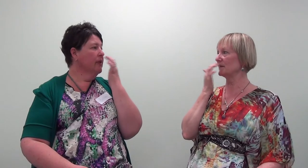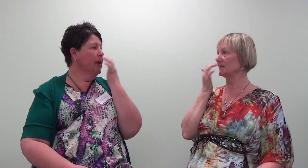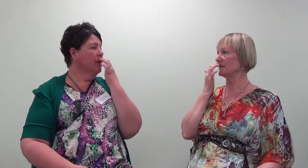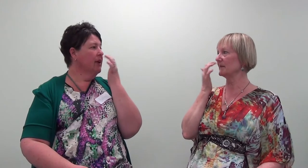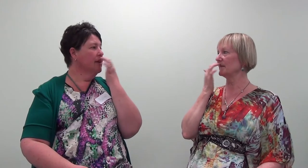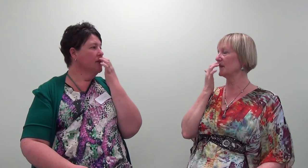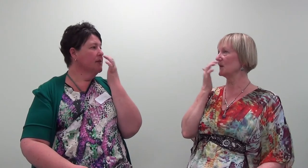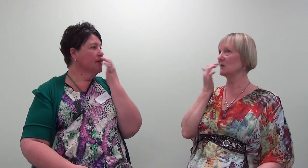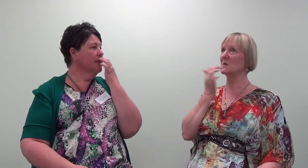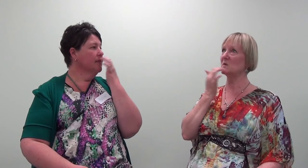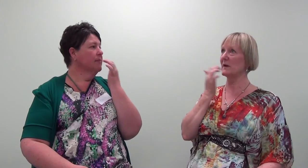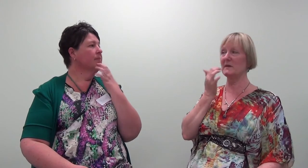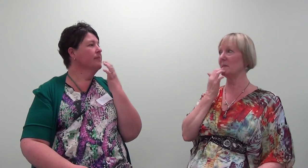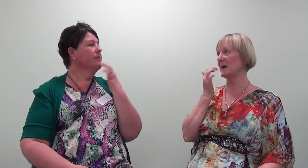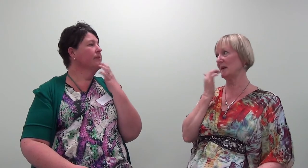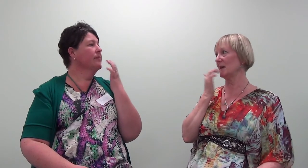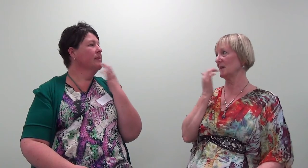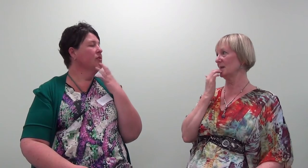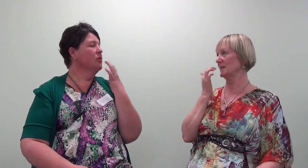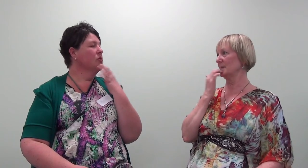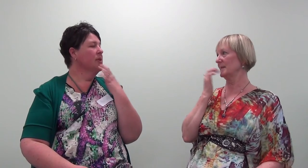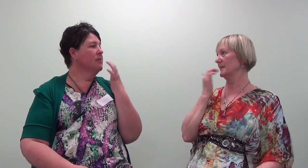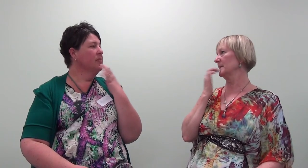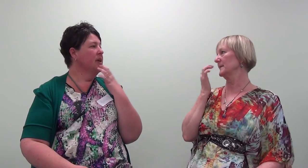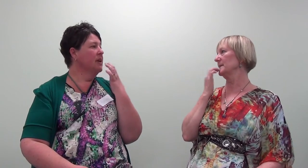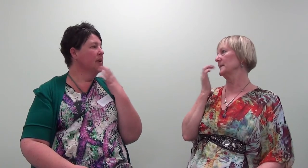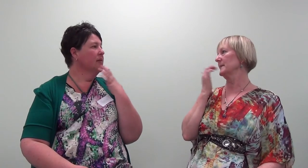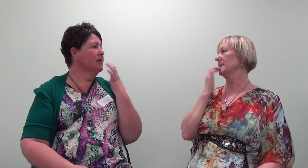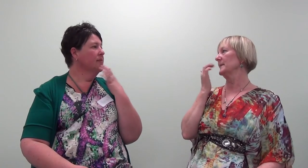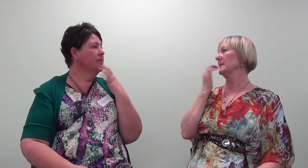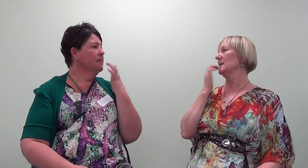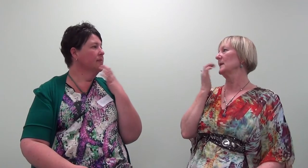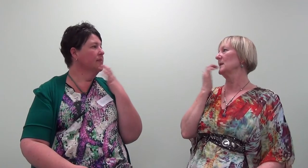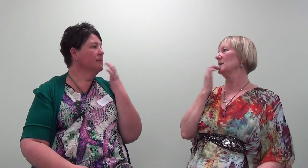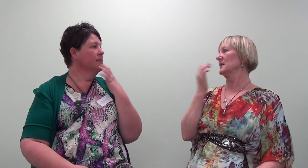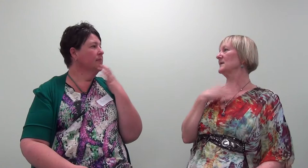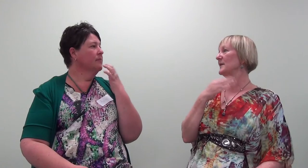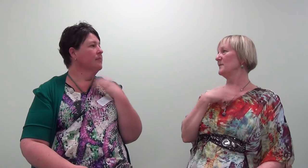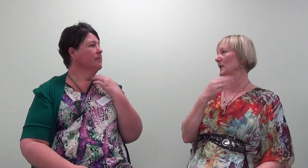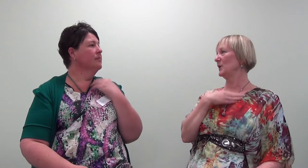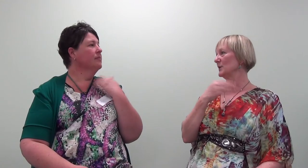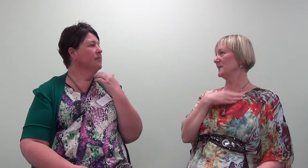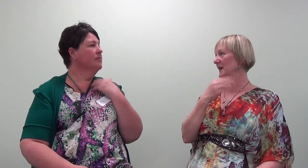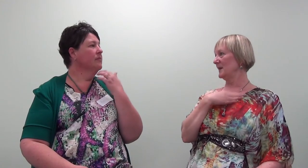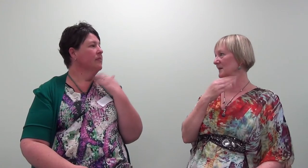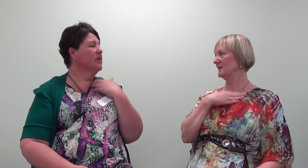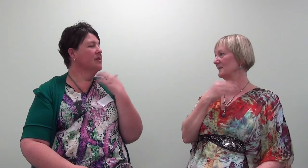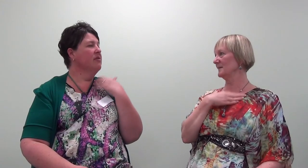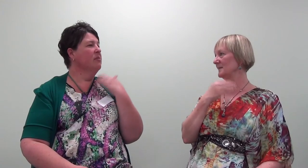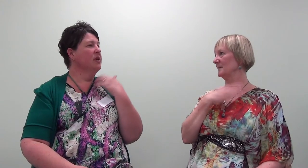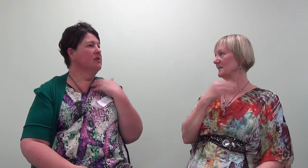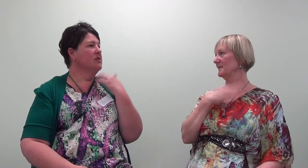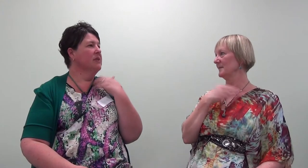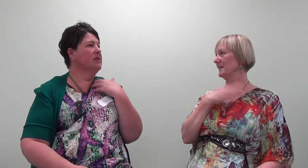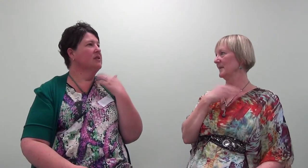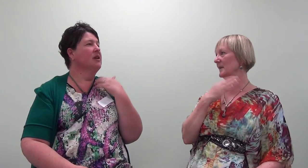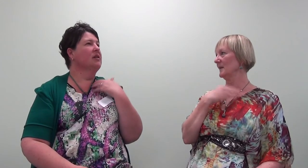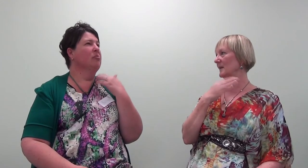It's all trapped in my neck. It doesn't even belong to me. That